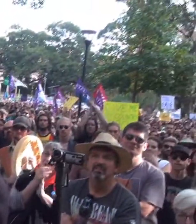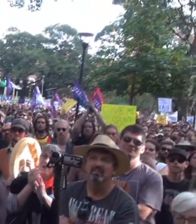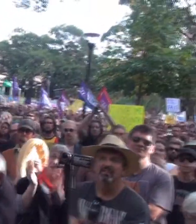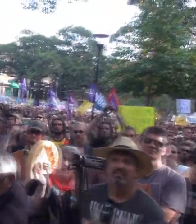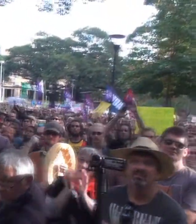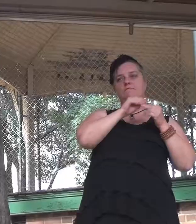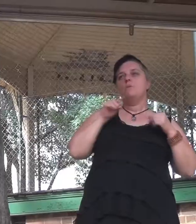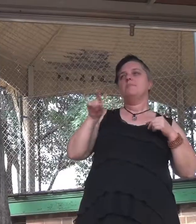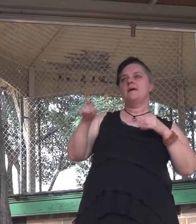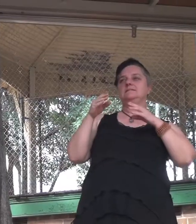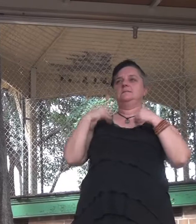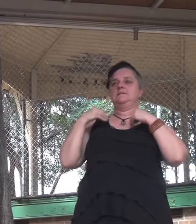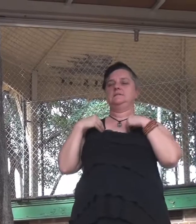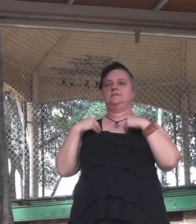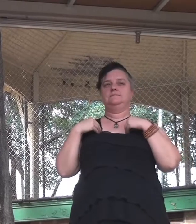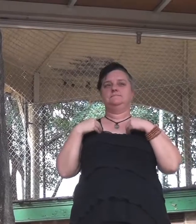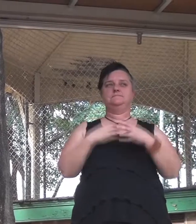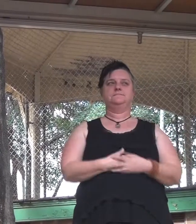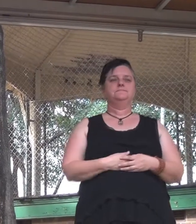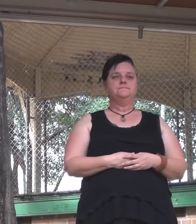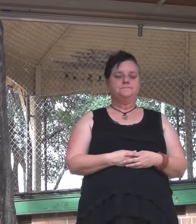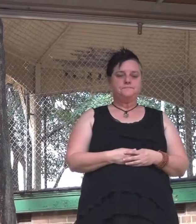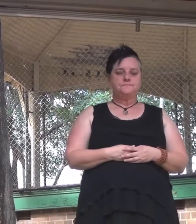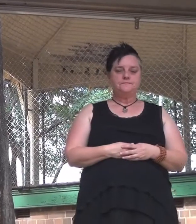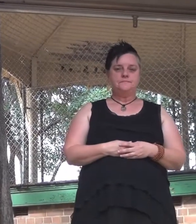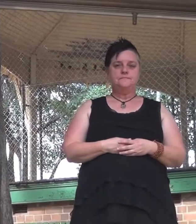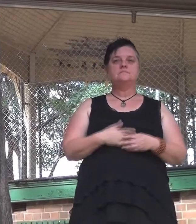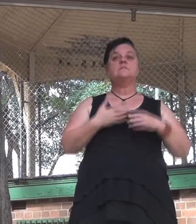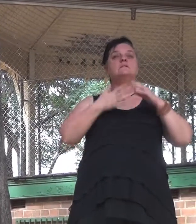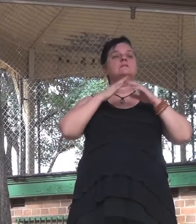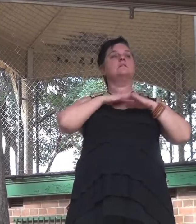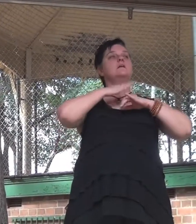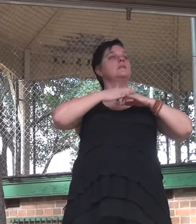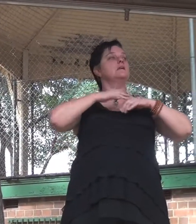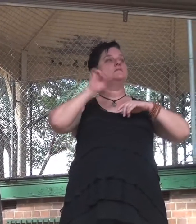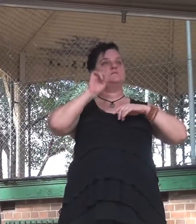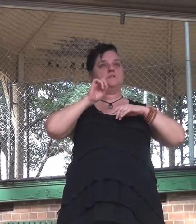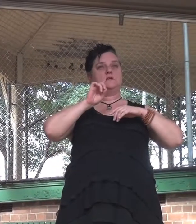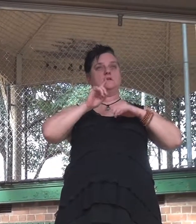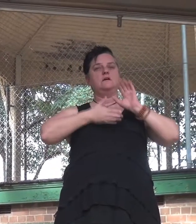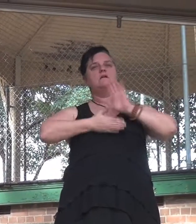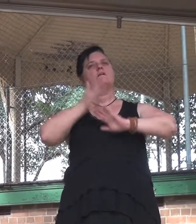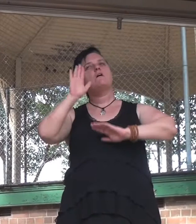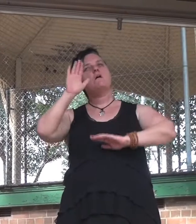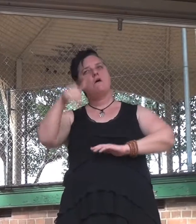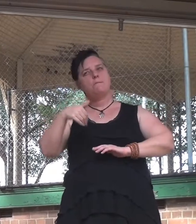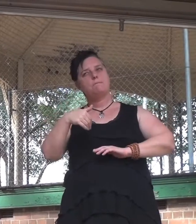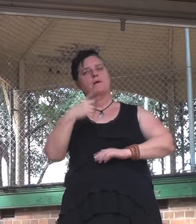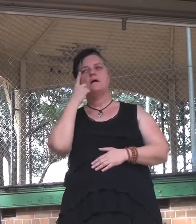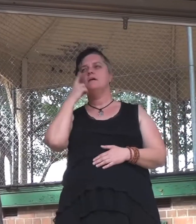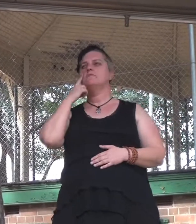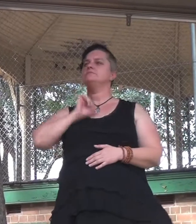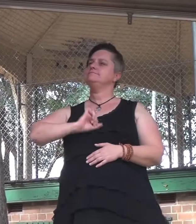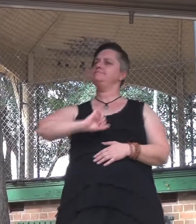So what we should all do when we go home is we should check where our money is invested. We should find out if our super